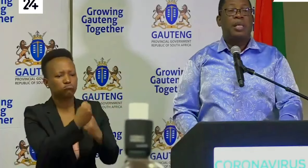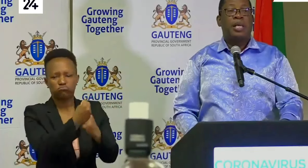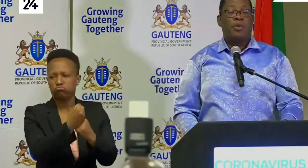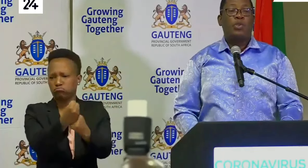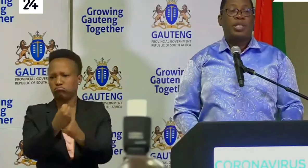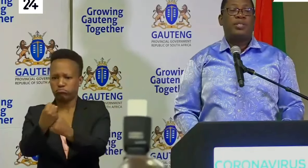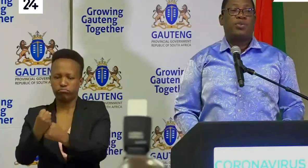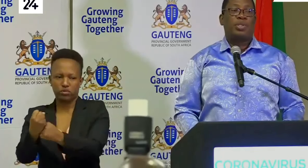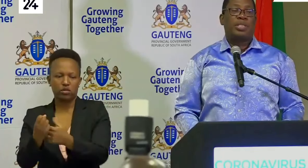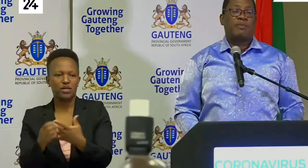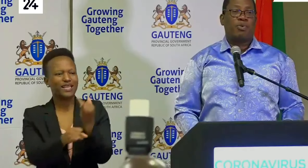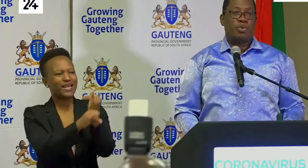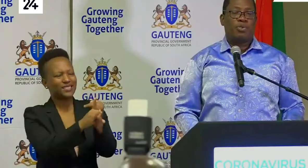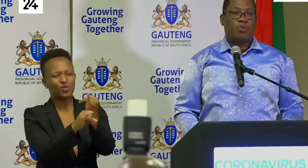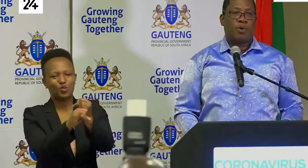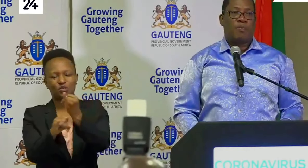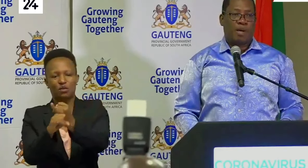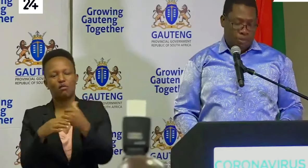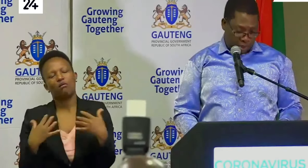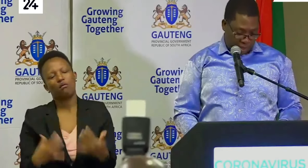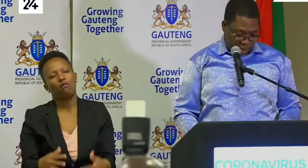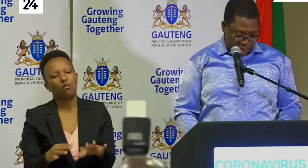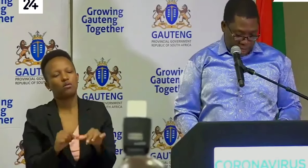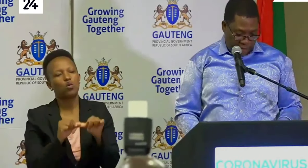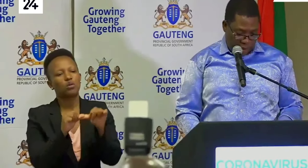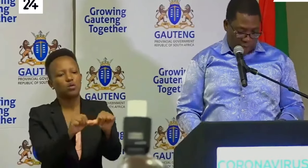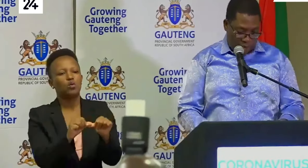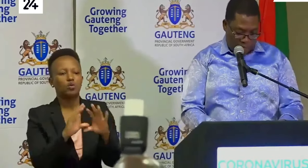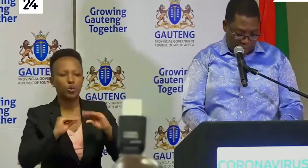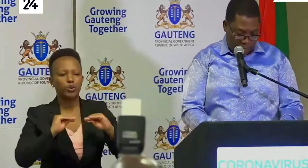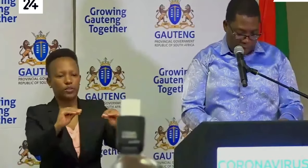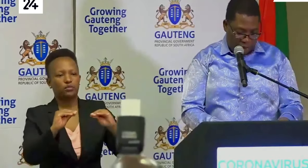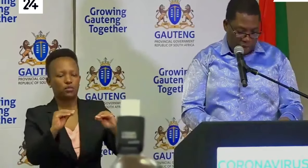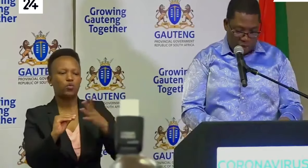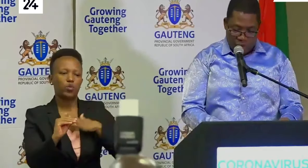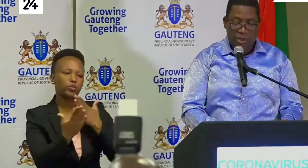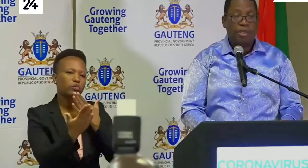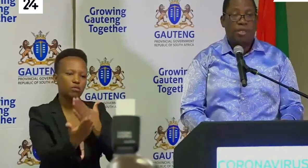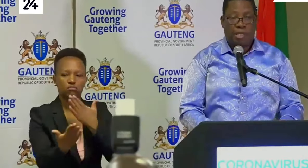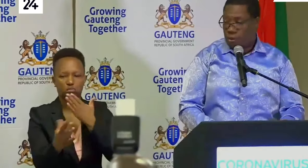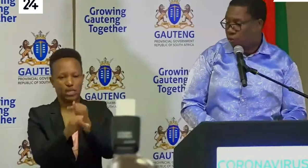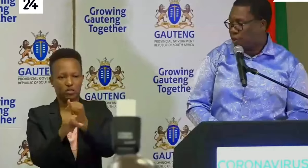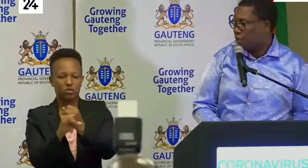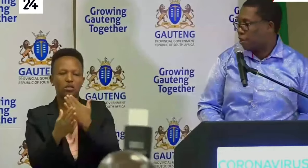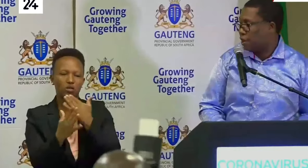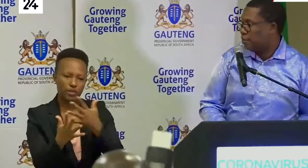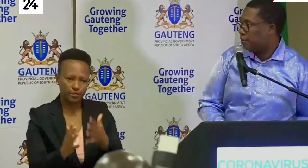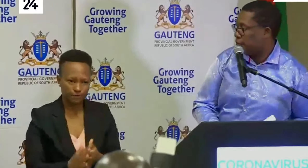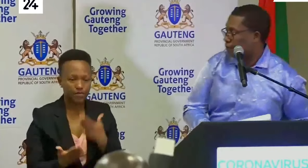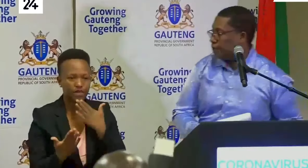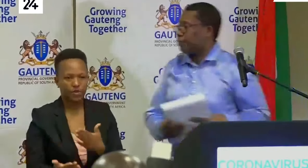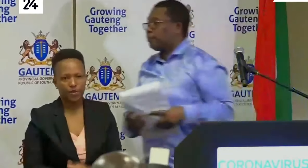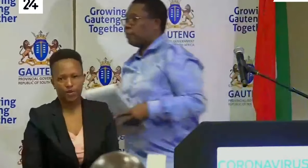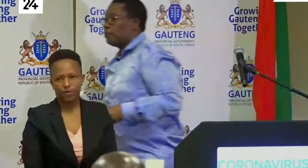those institutions have continued to offer education and we want to thank those institutions thank you so much thanks